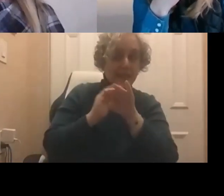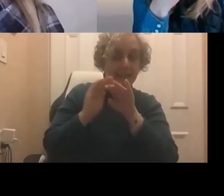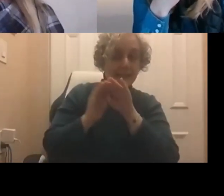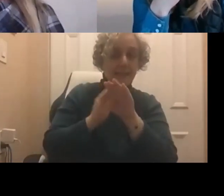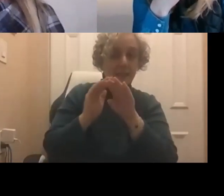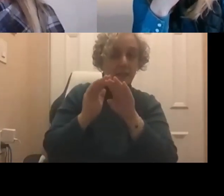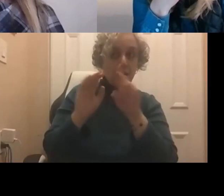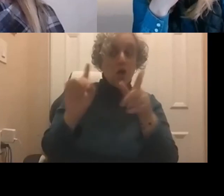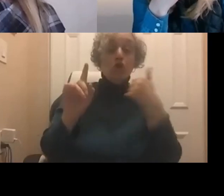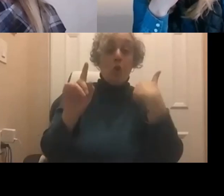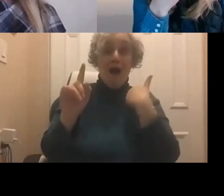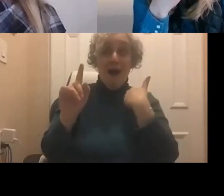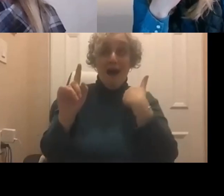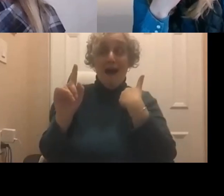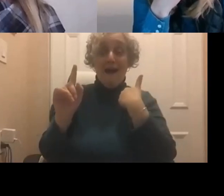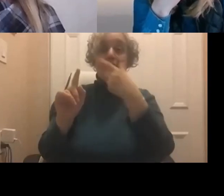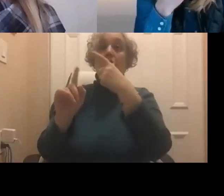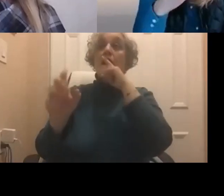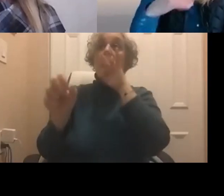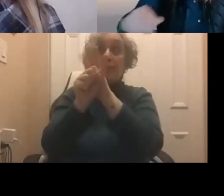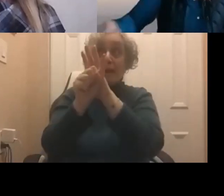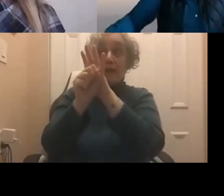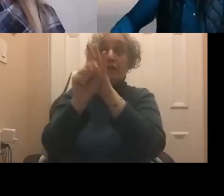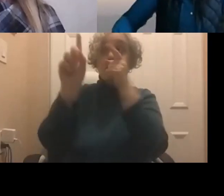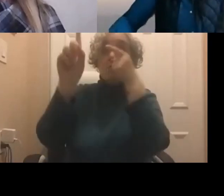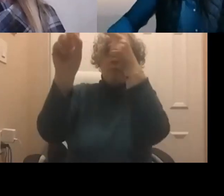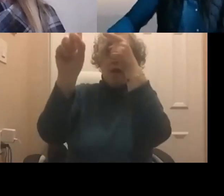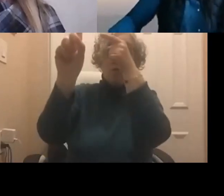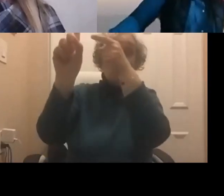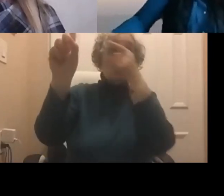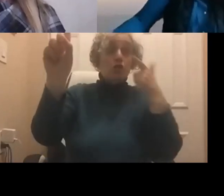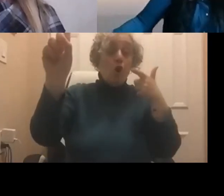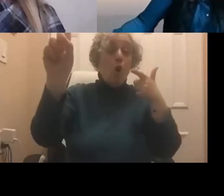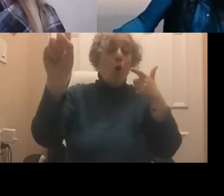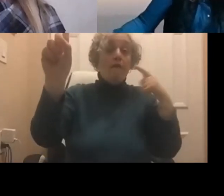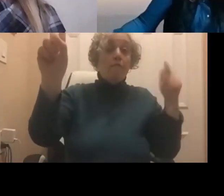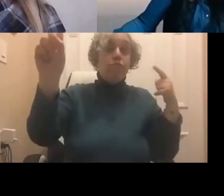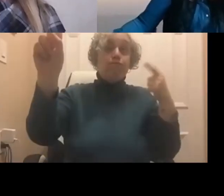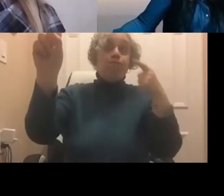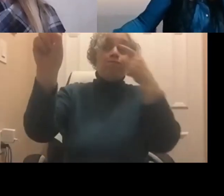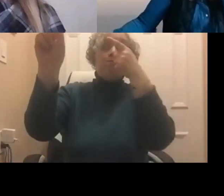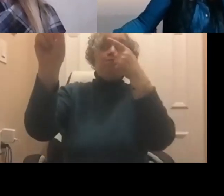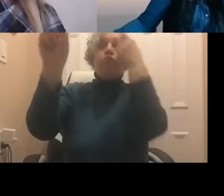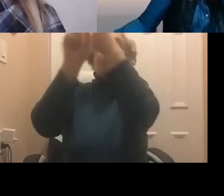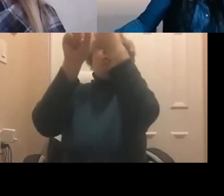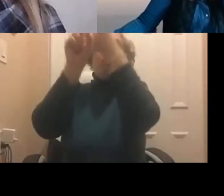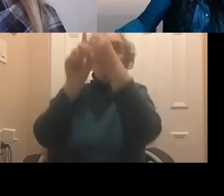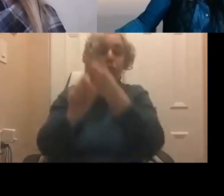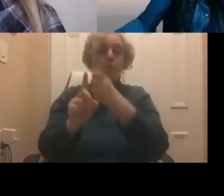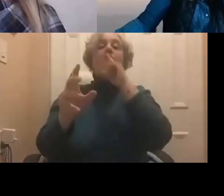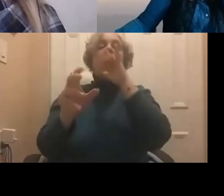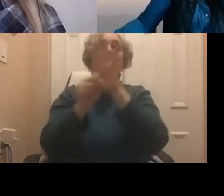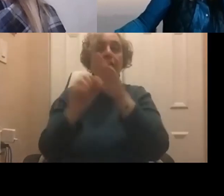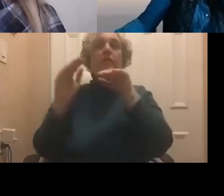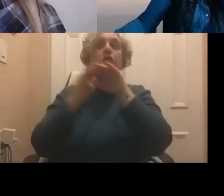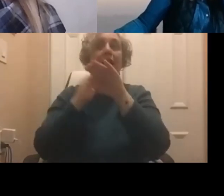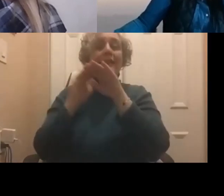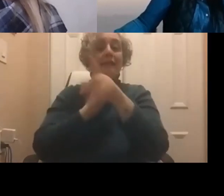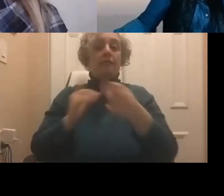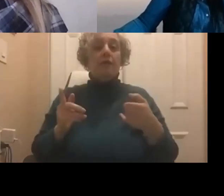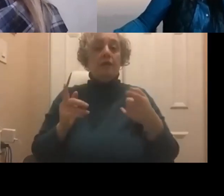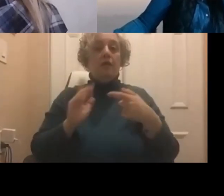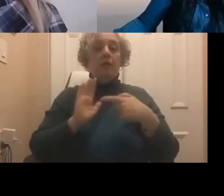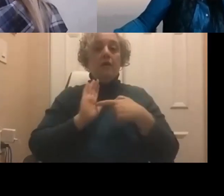and also some discouragement of people from just, like the suppliers,